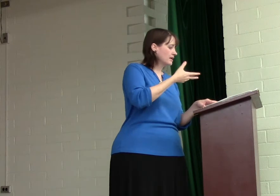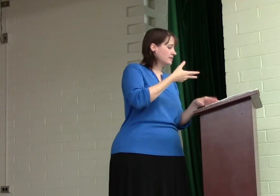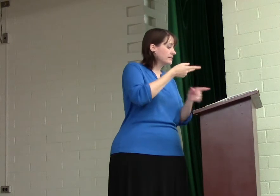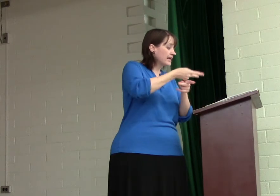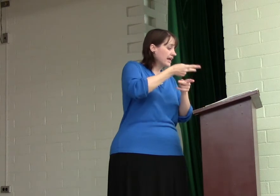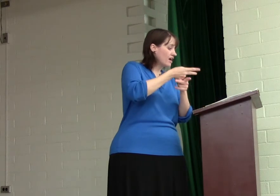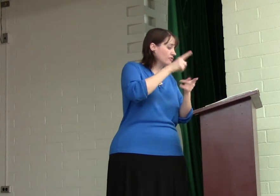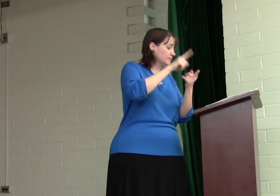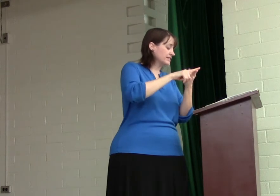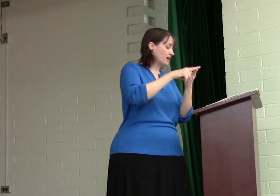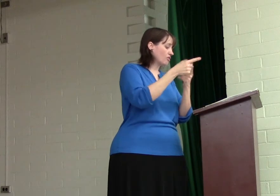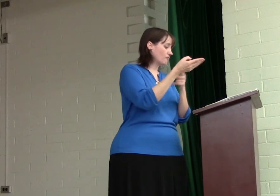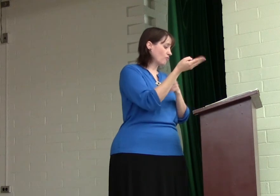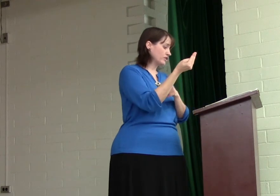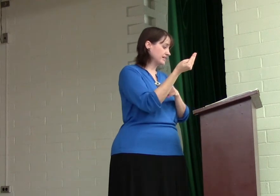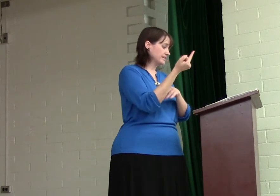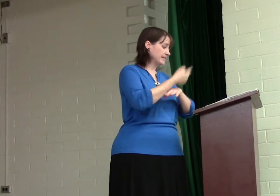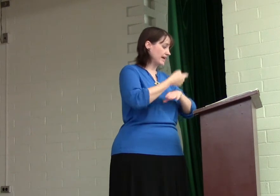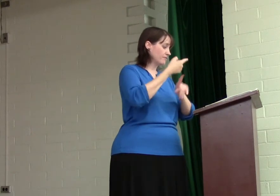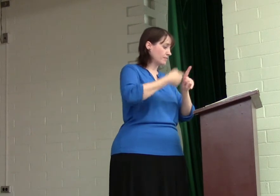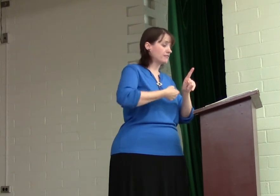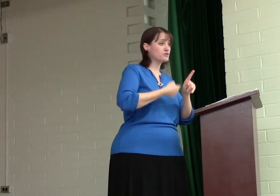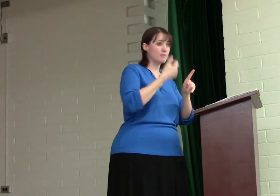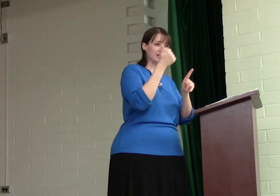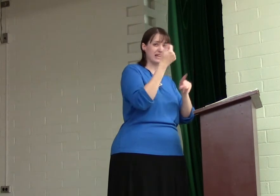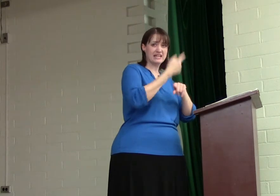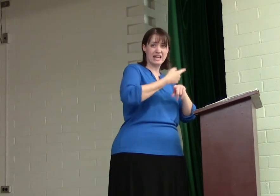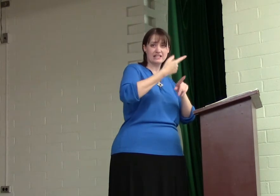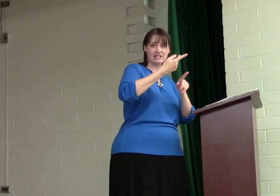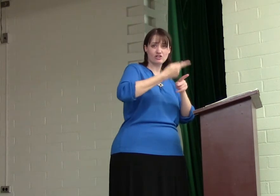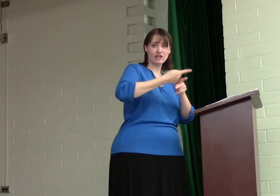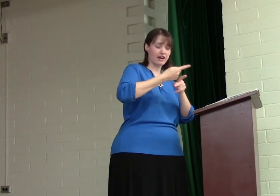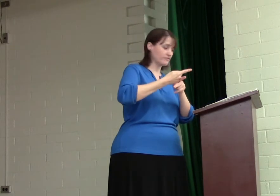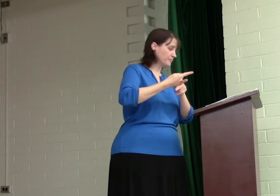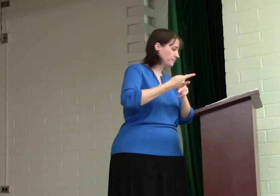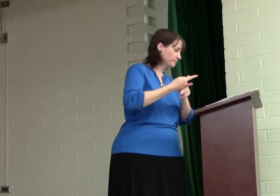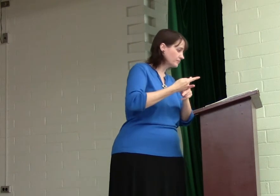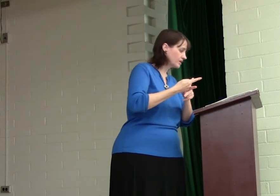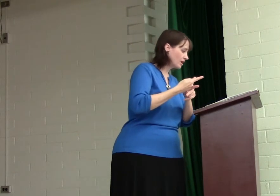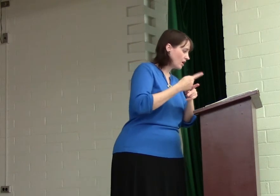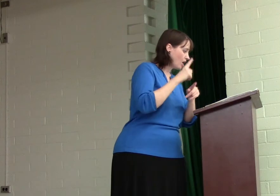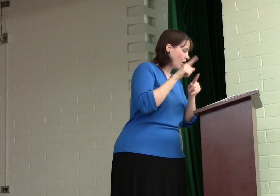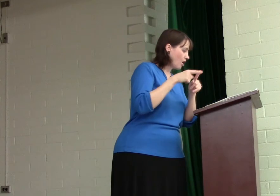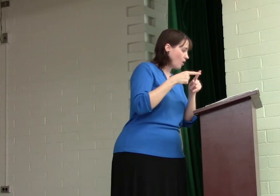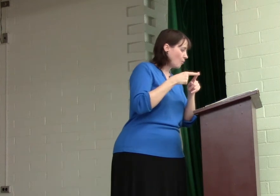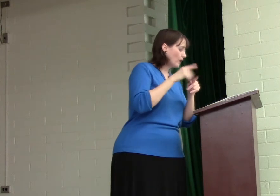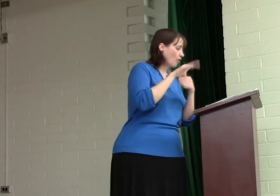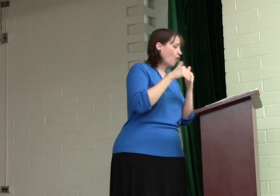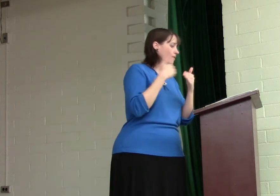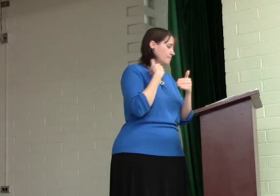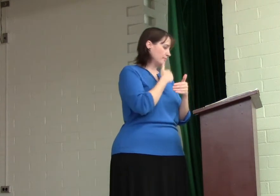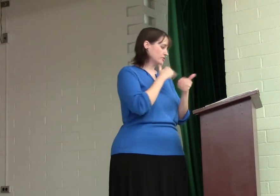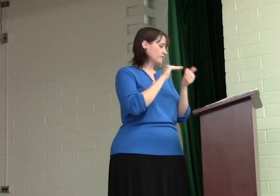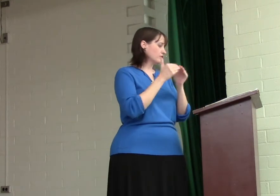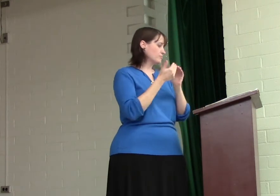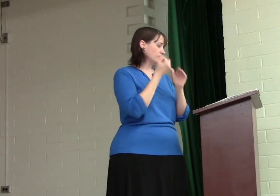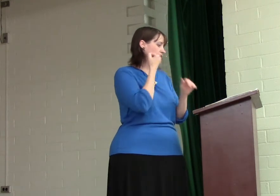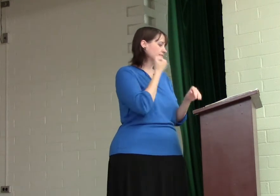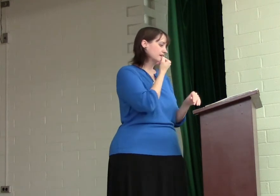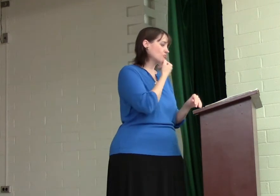Take care of them until the fourteenth day of the month, so about ten days they took care of them. When all the members of the community of Israel